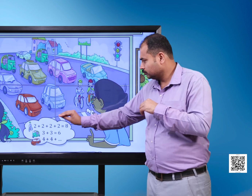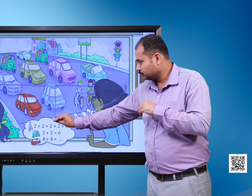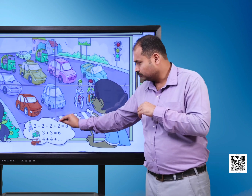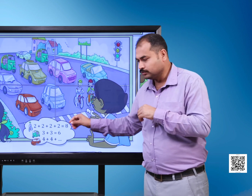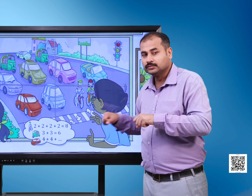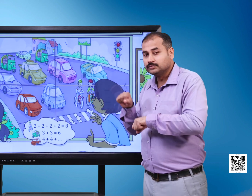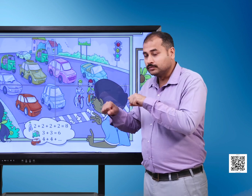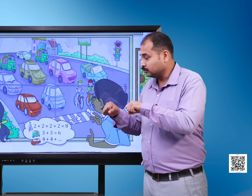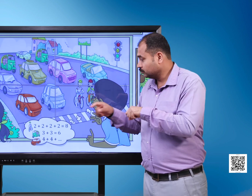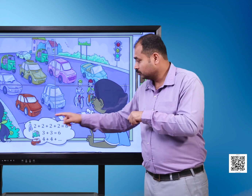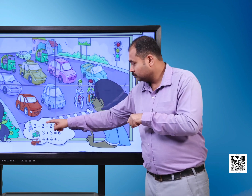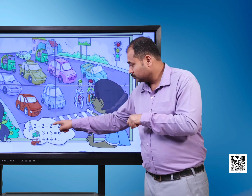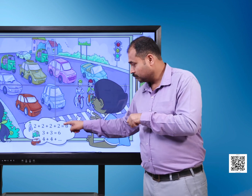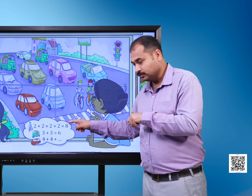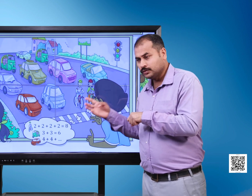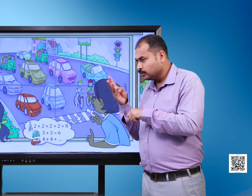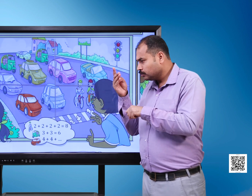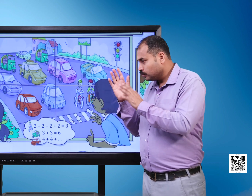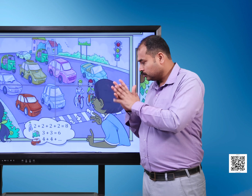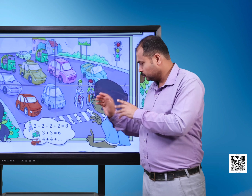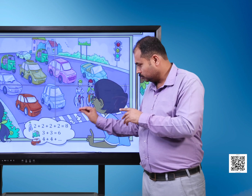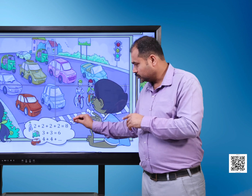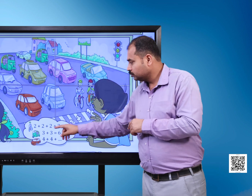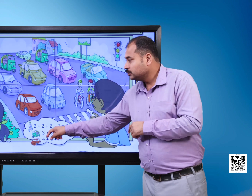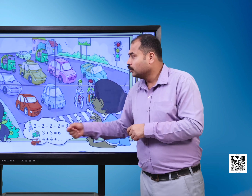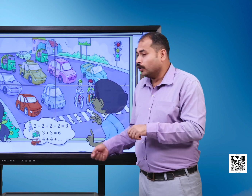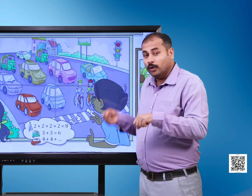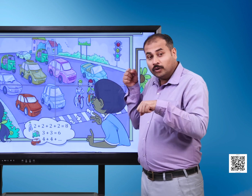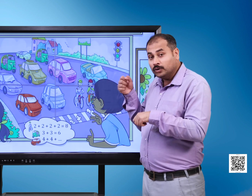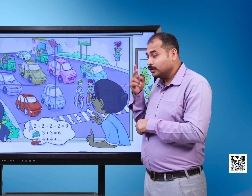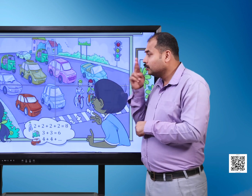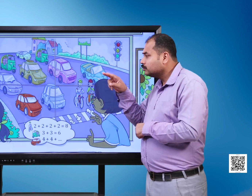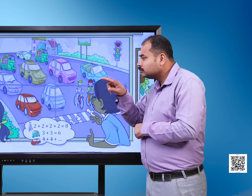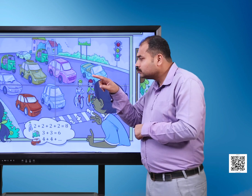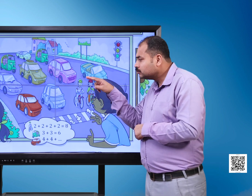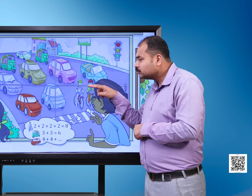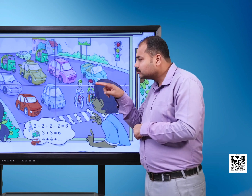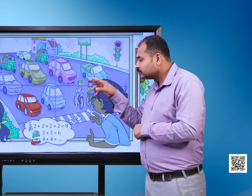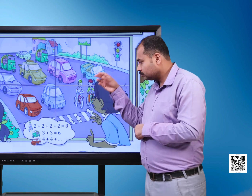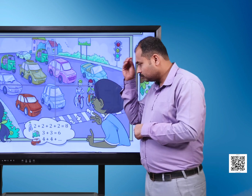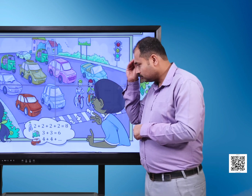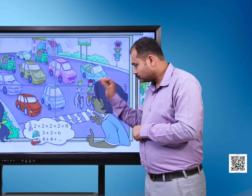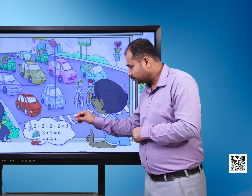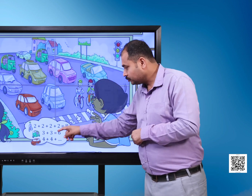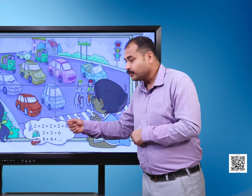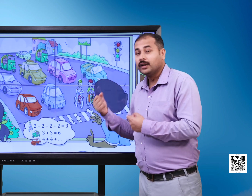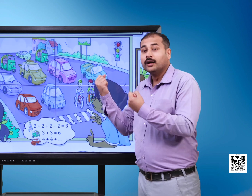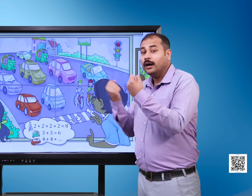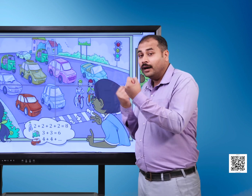are 3 plus 3 equals to 6. They are counting wheels on cars. 4 plus 4